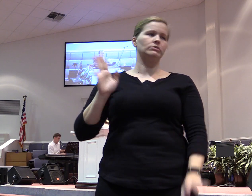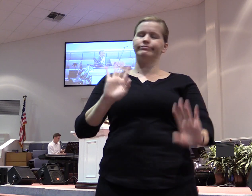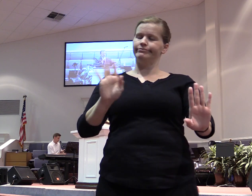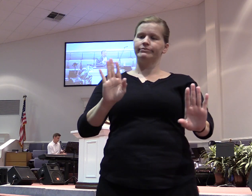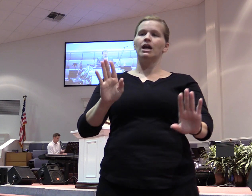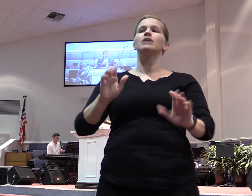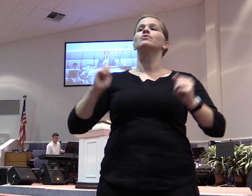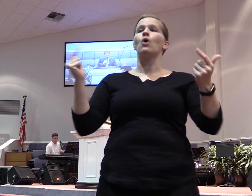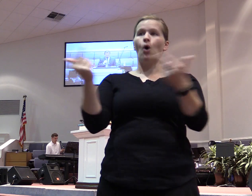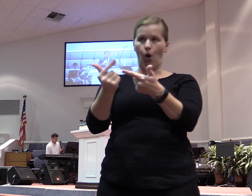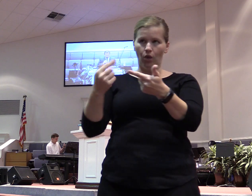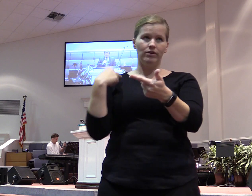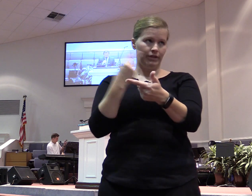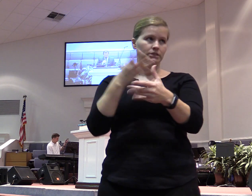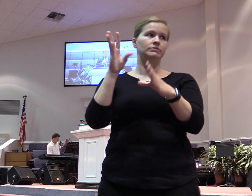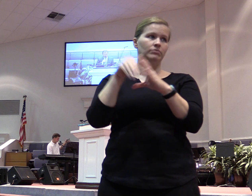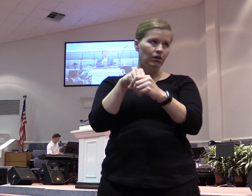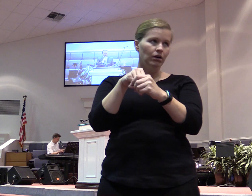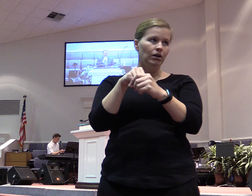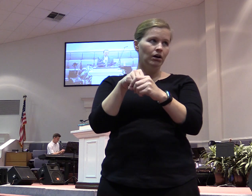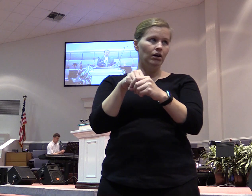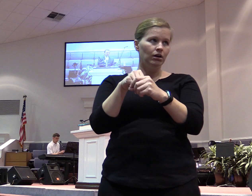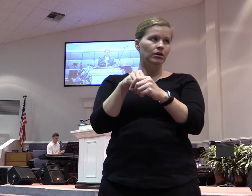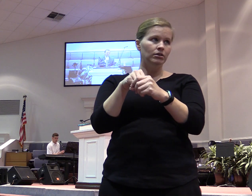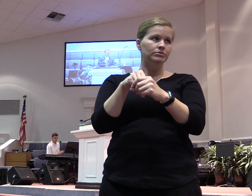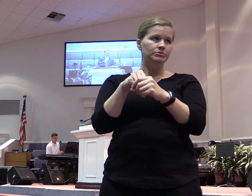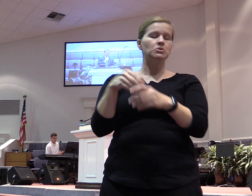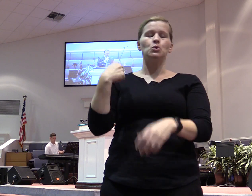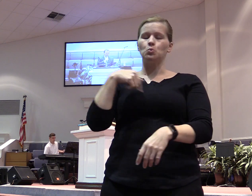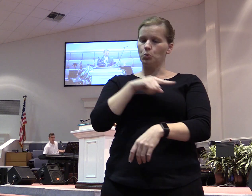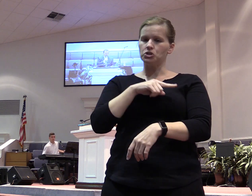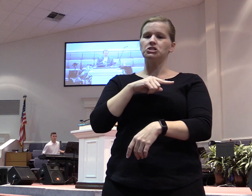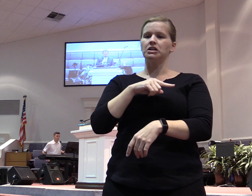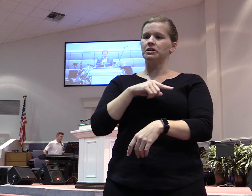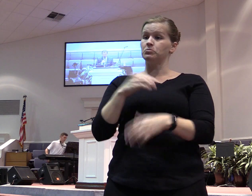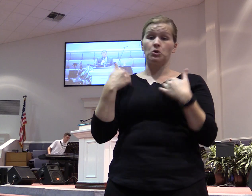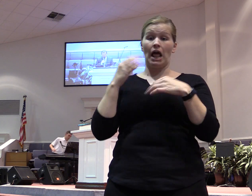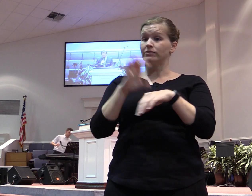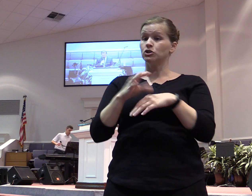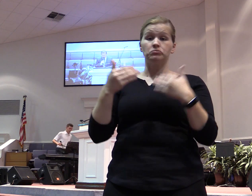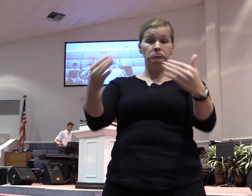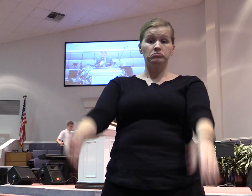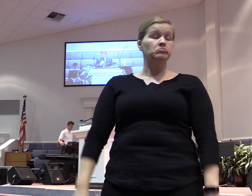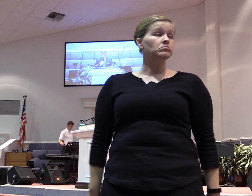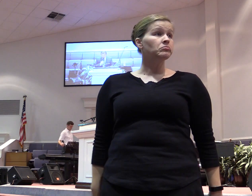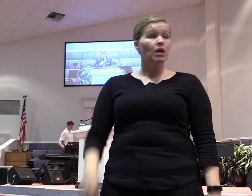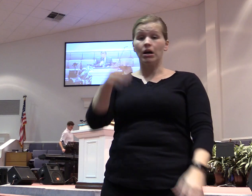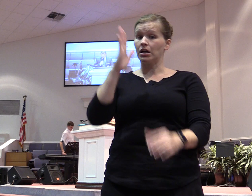few guests here, but we're just going to kick Friends Day off early on Friday night. And I think God's going to meet us in a great,